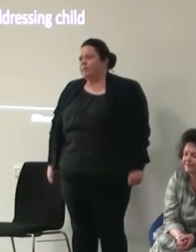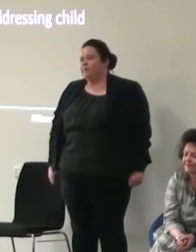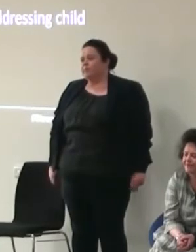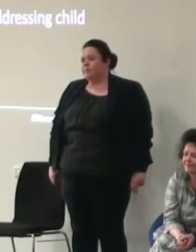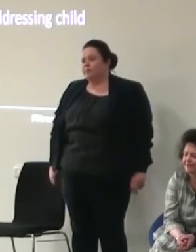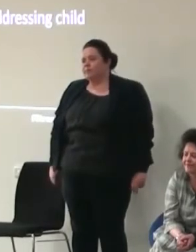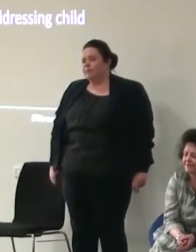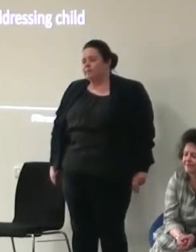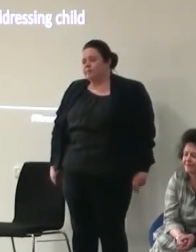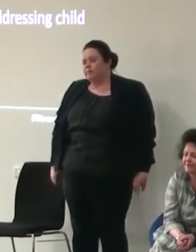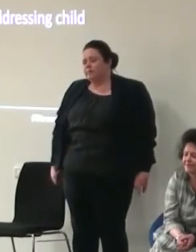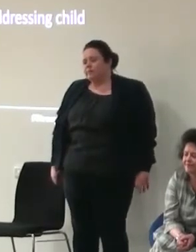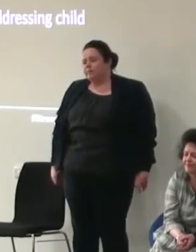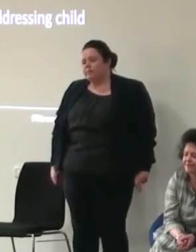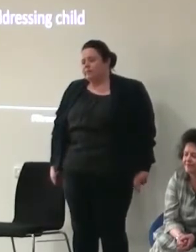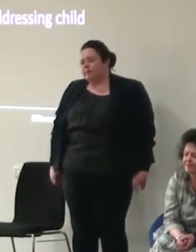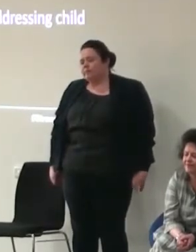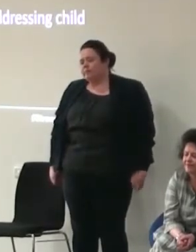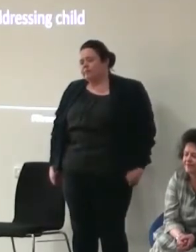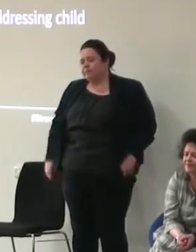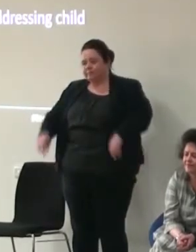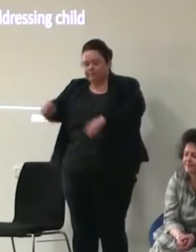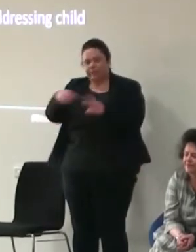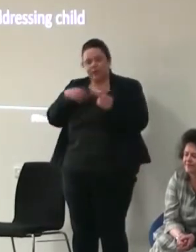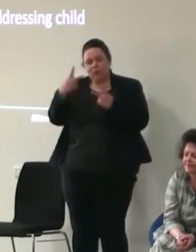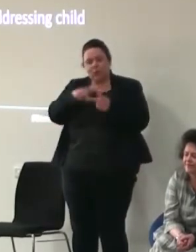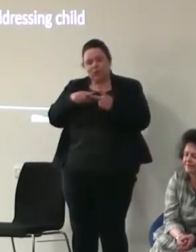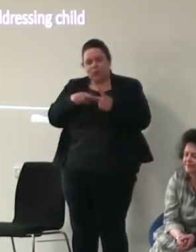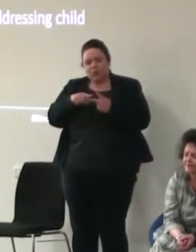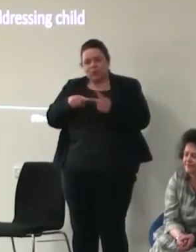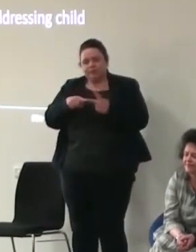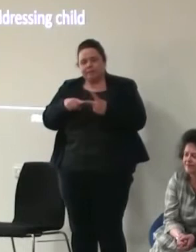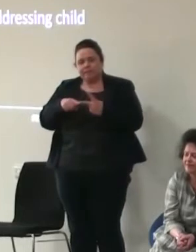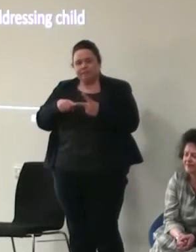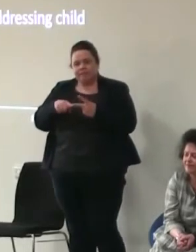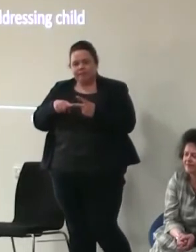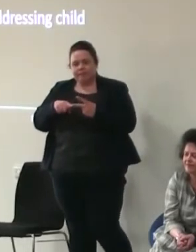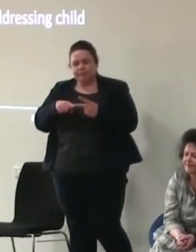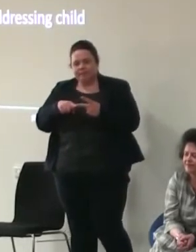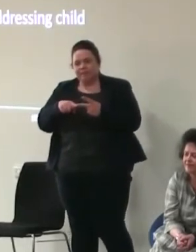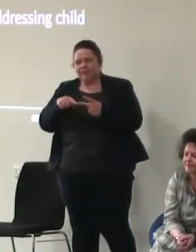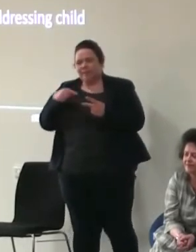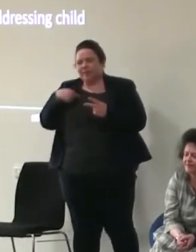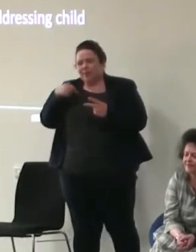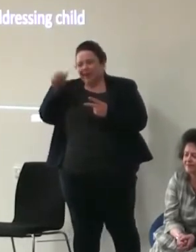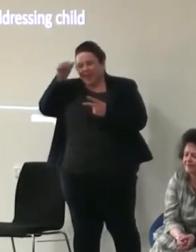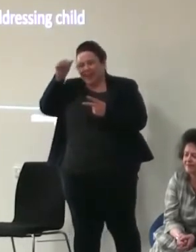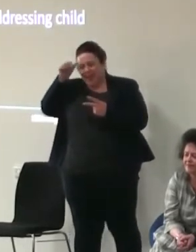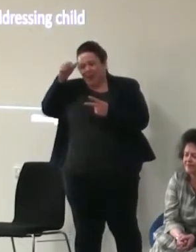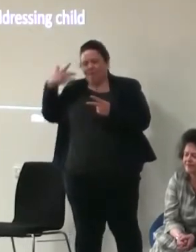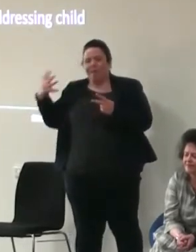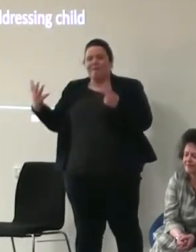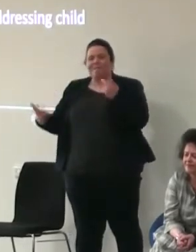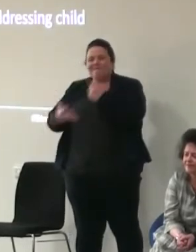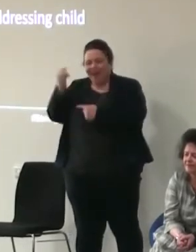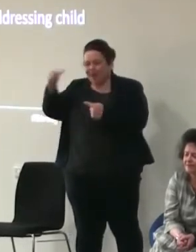um i think um two things that we know from find your talent and